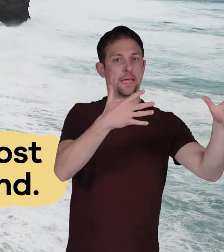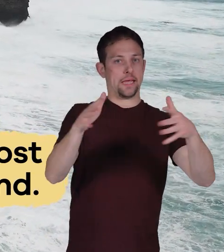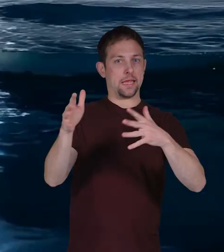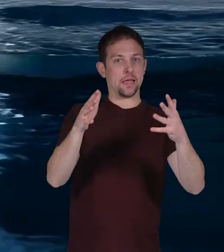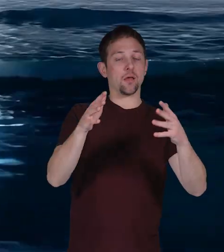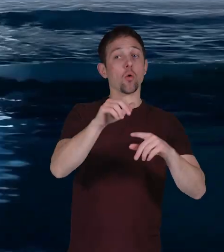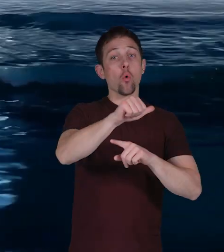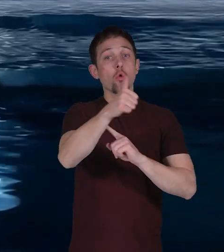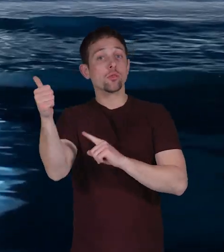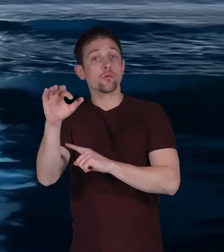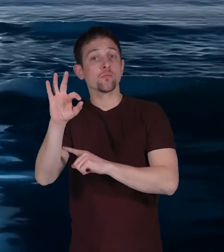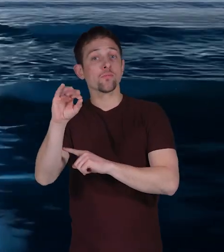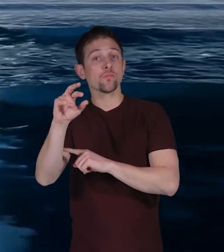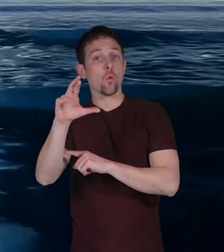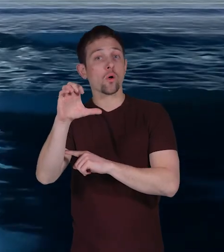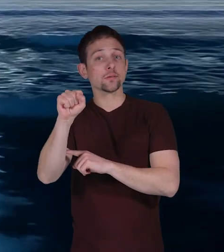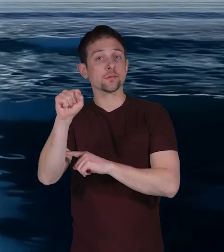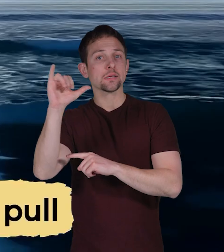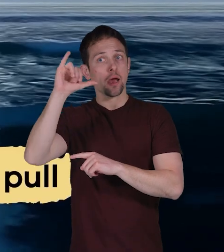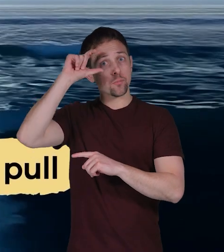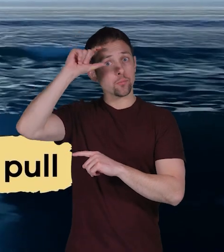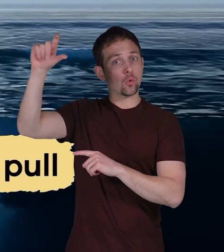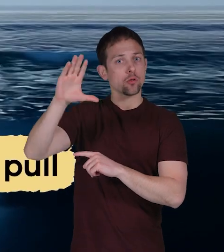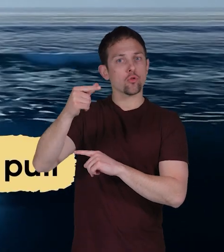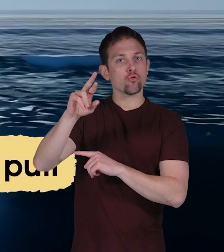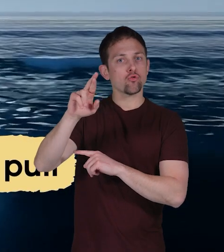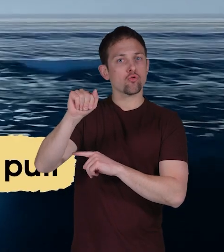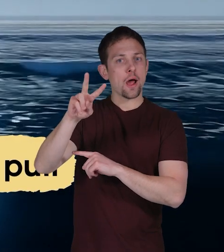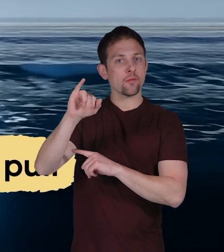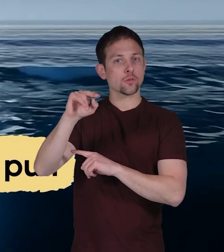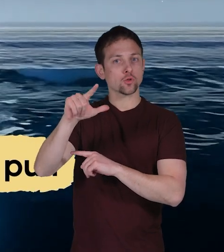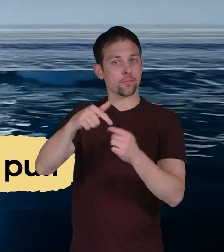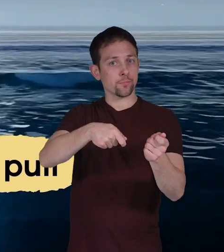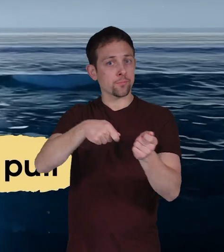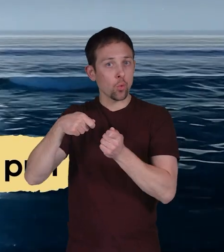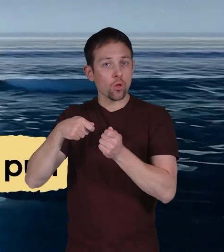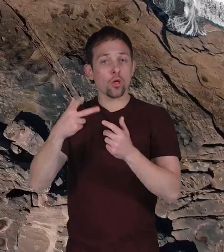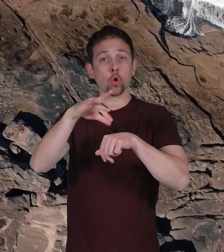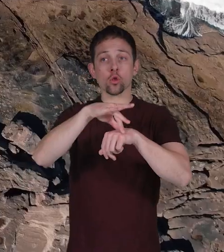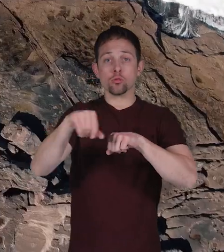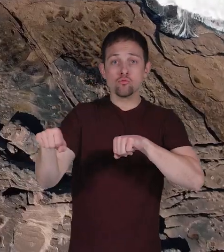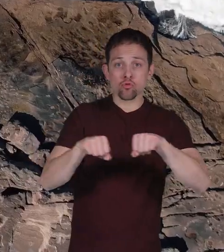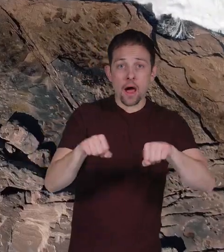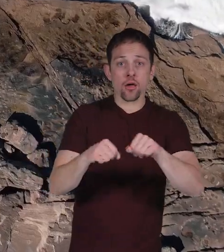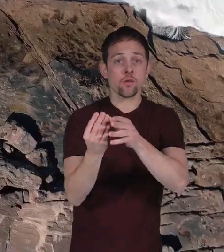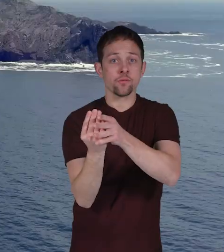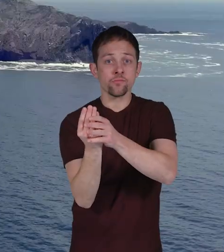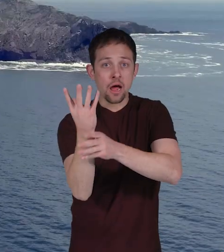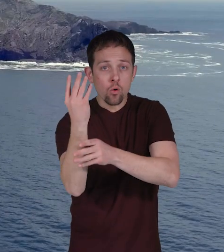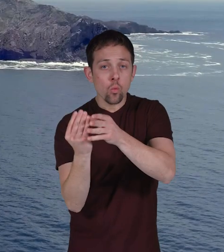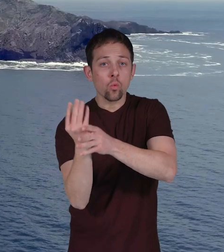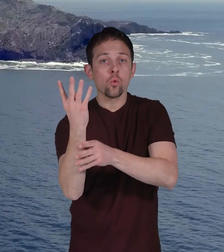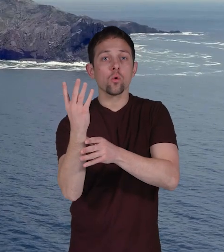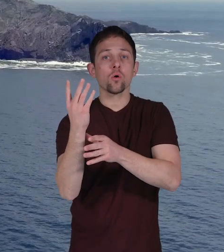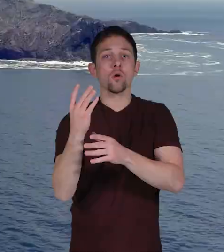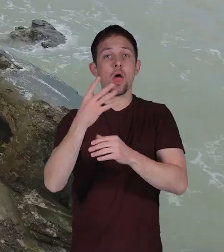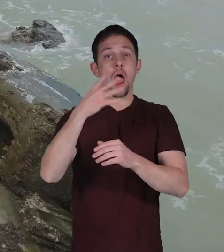but other forces like the moon's gravitational pull, earthquakes, volcanoes, and